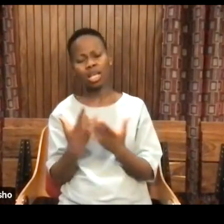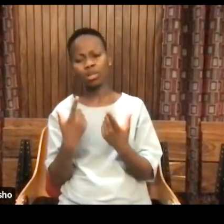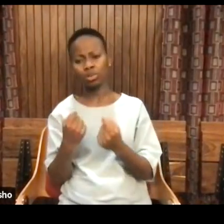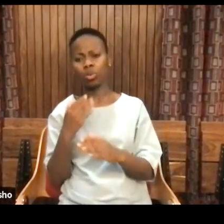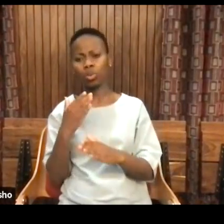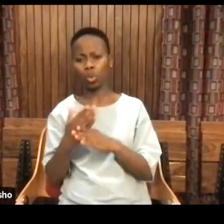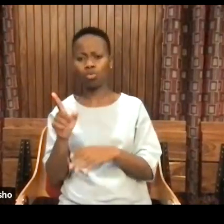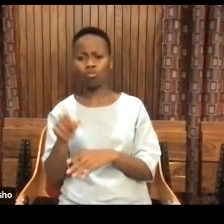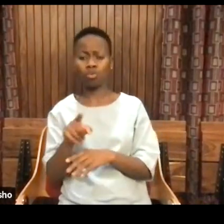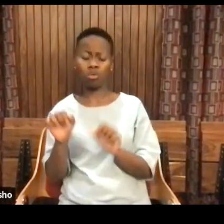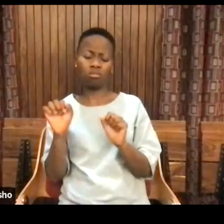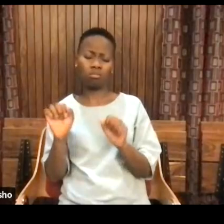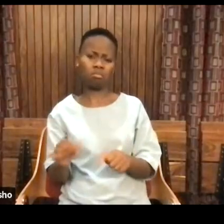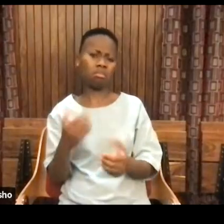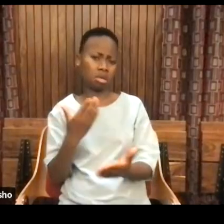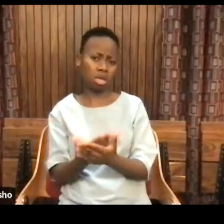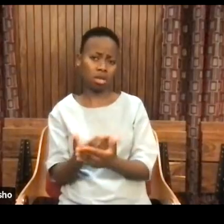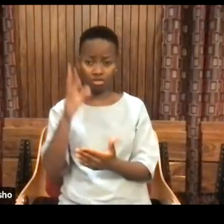fulfill or betray.